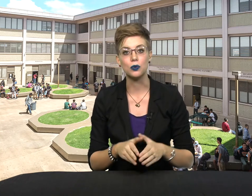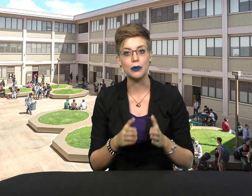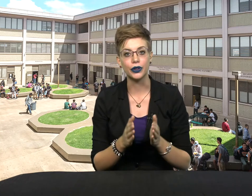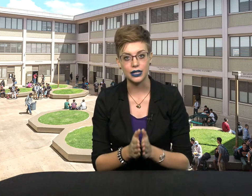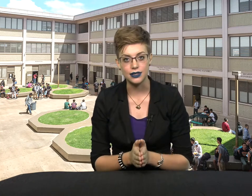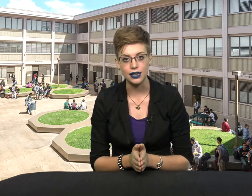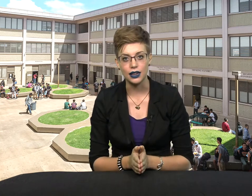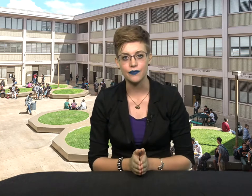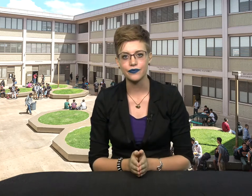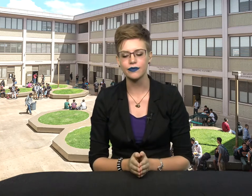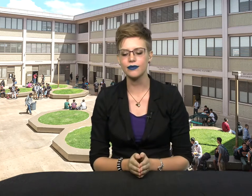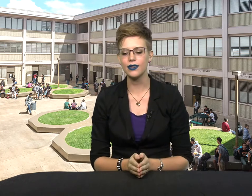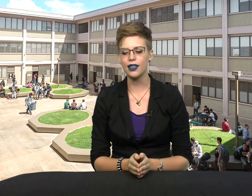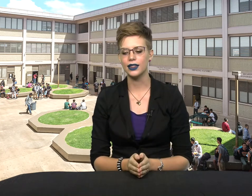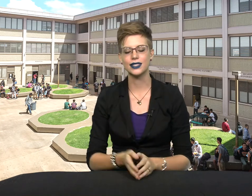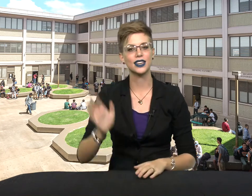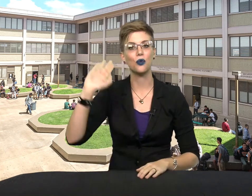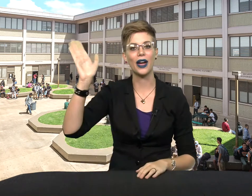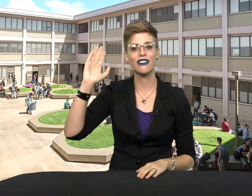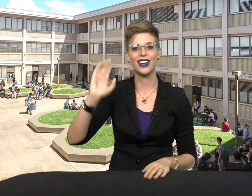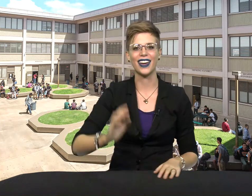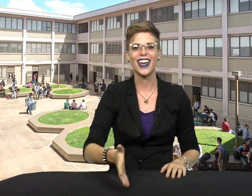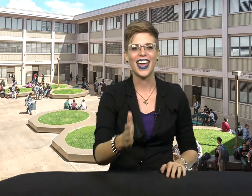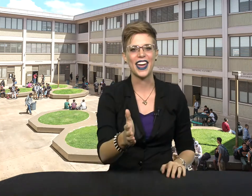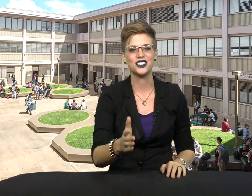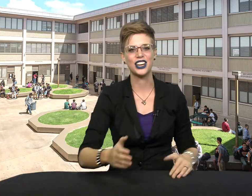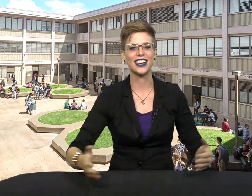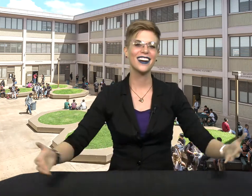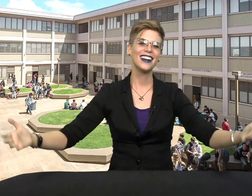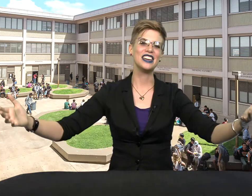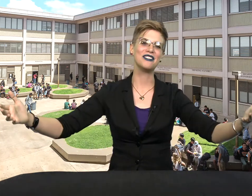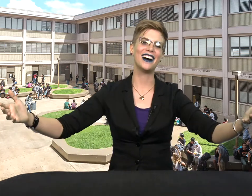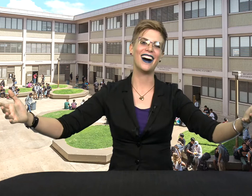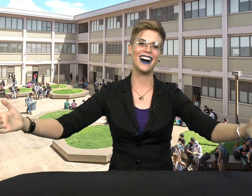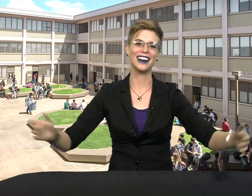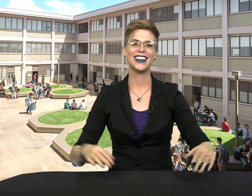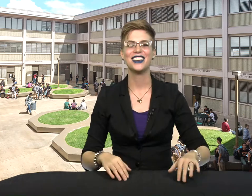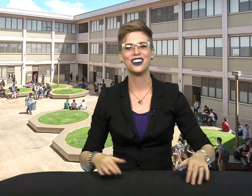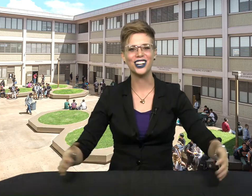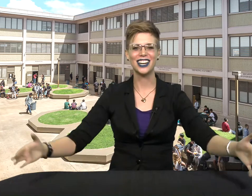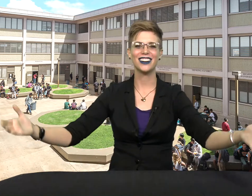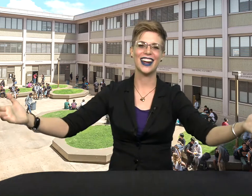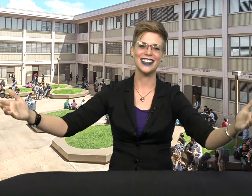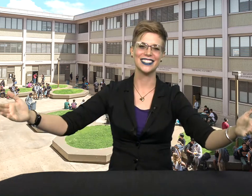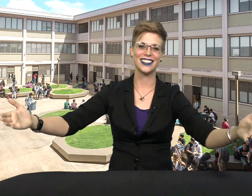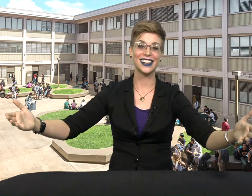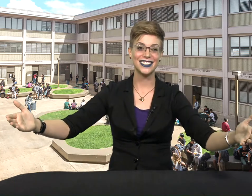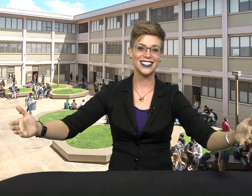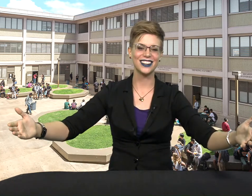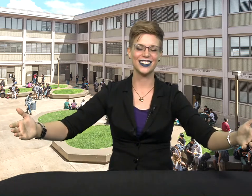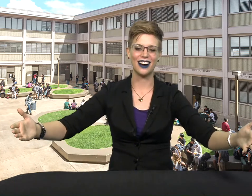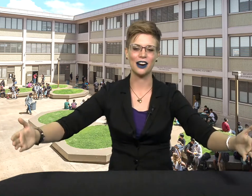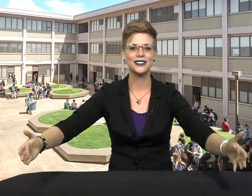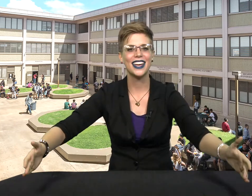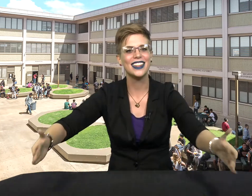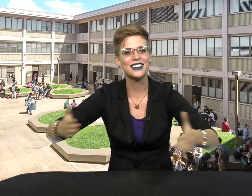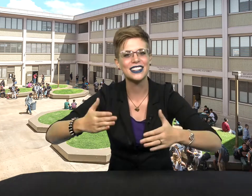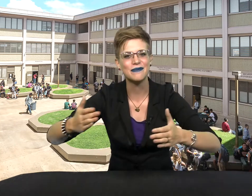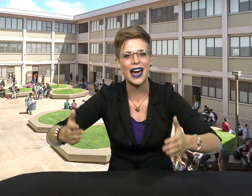people can see. Let's see, waving, handshake, even a hug. You hold out your hands so they can see you're unarmed, and then you get to pat